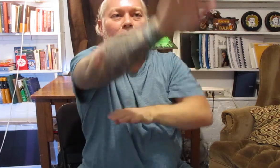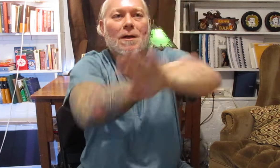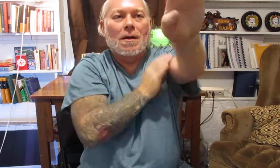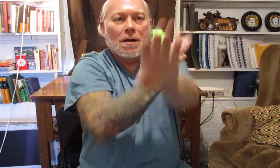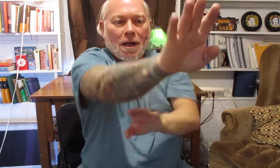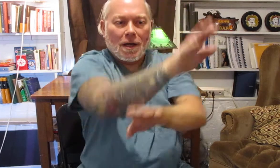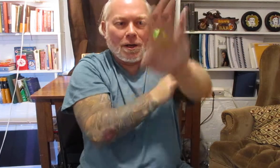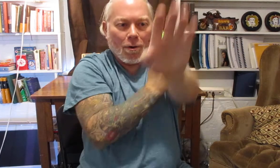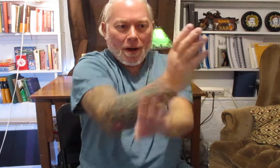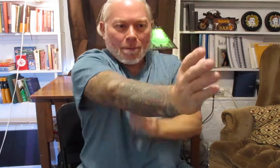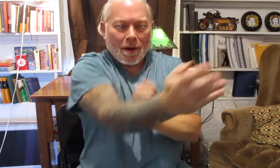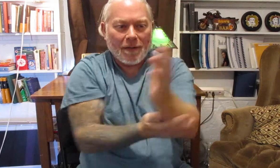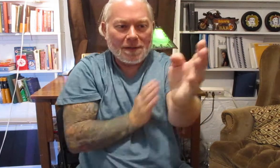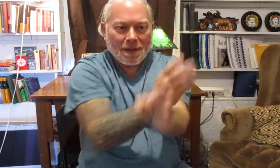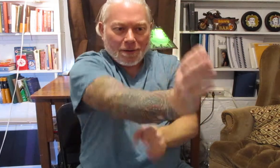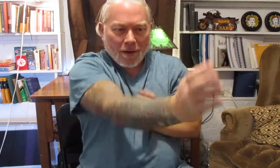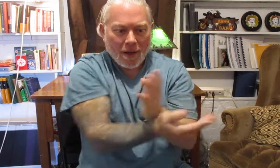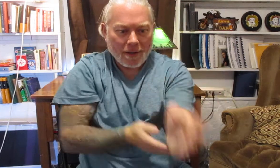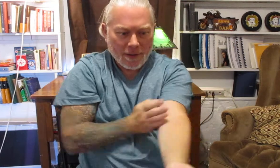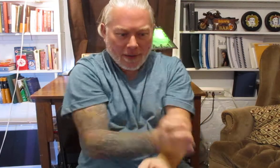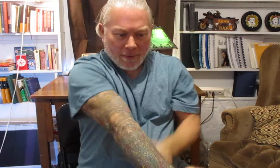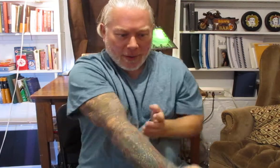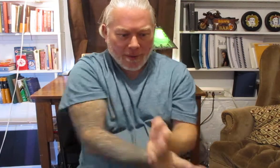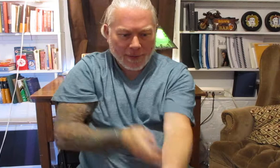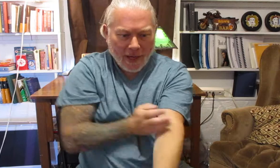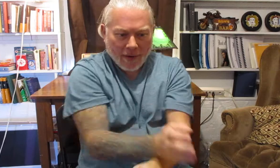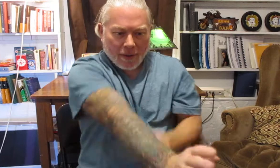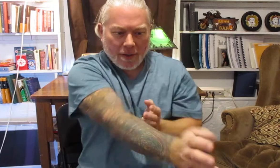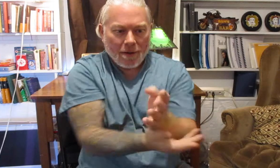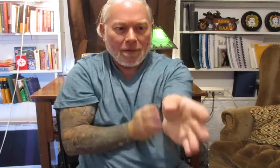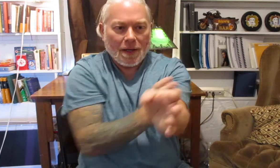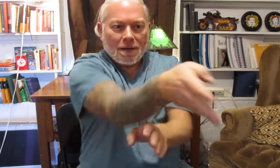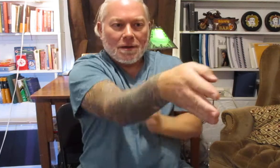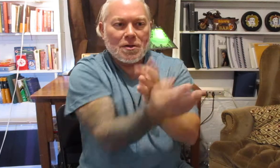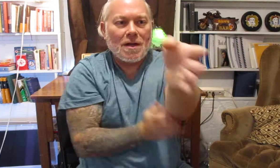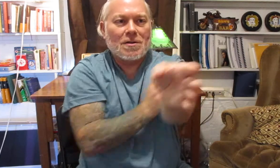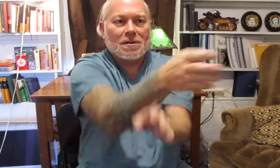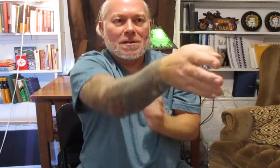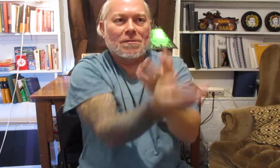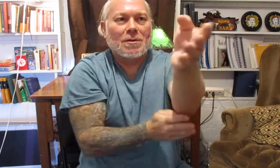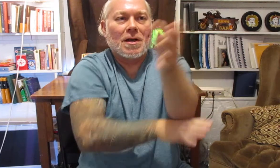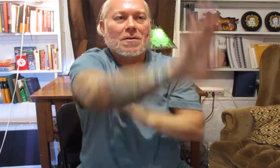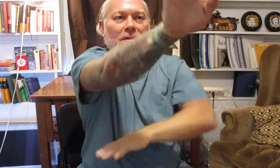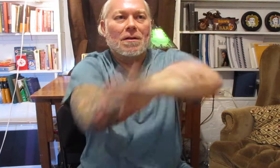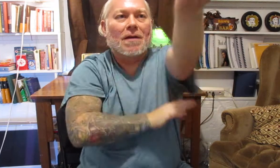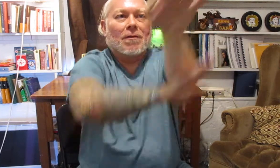we kind of go up on the center line and we come down then it changes as we change the level